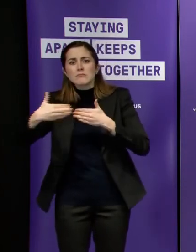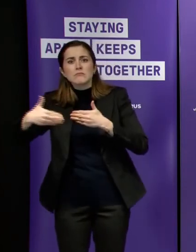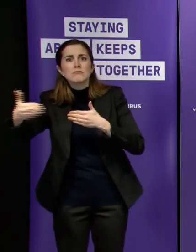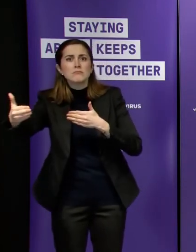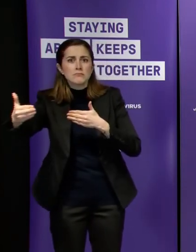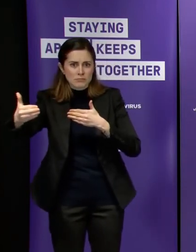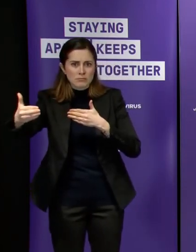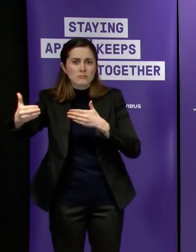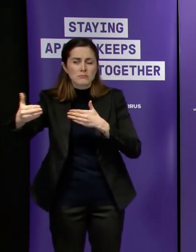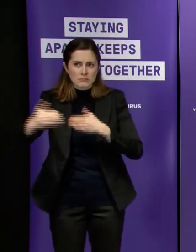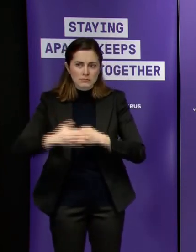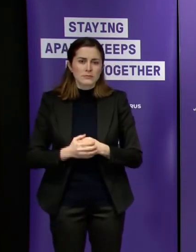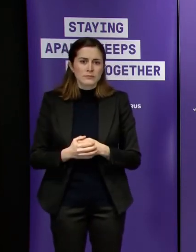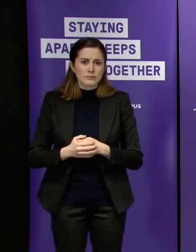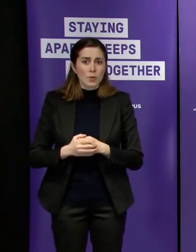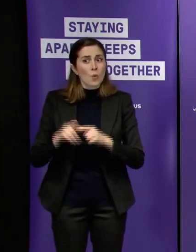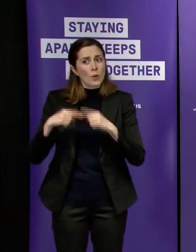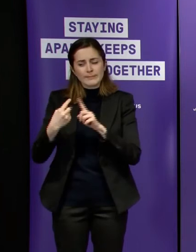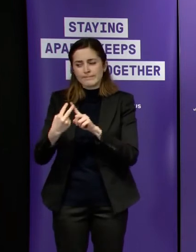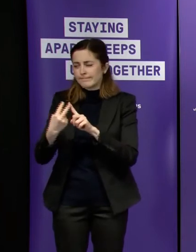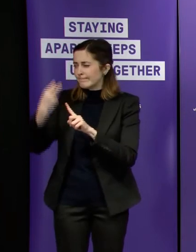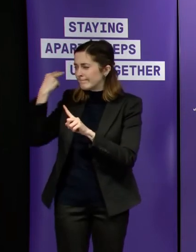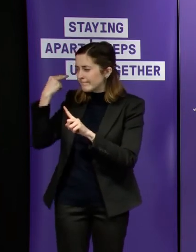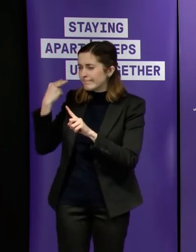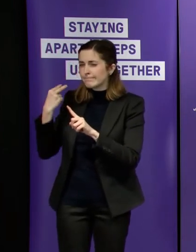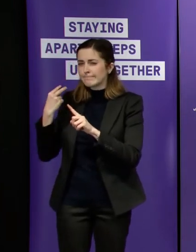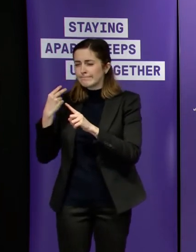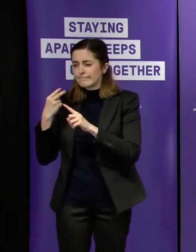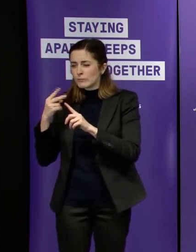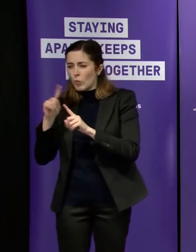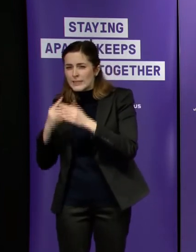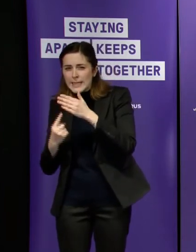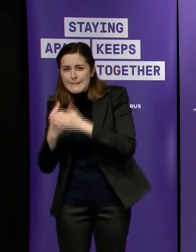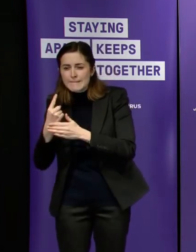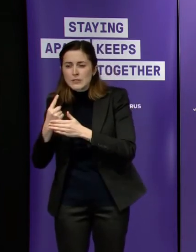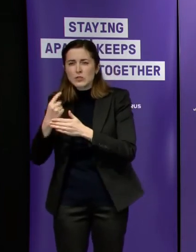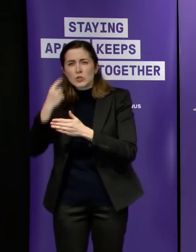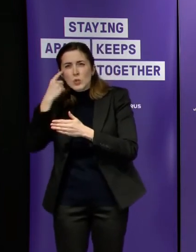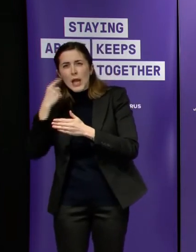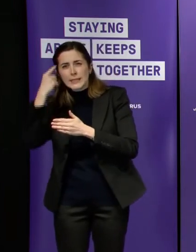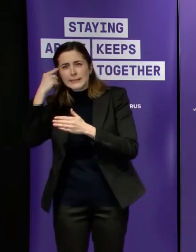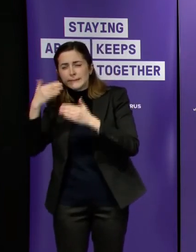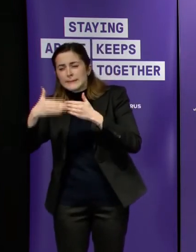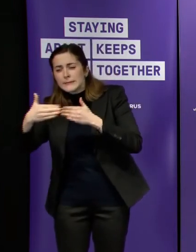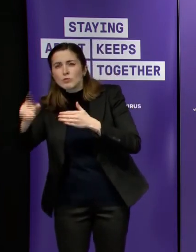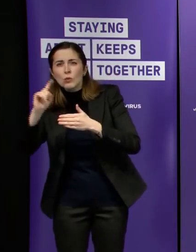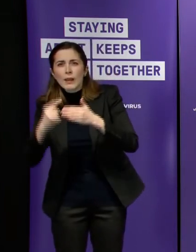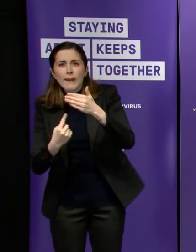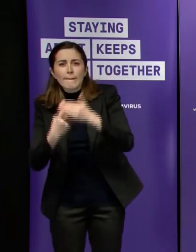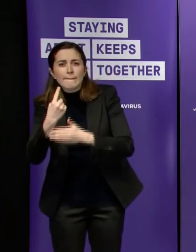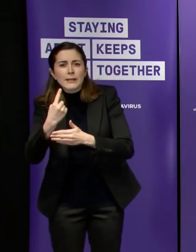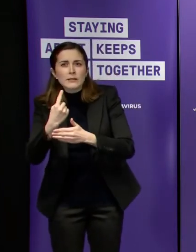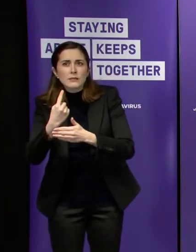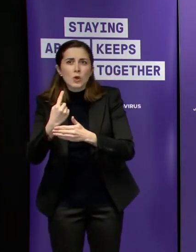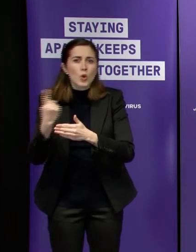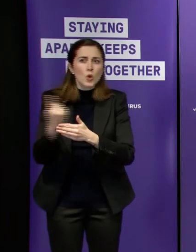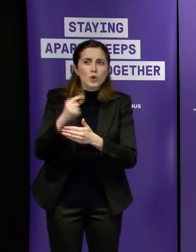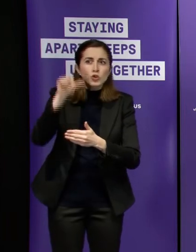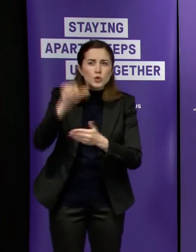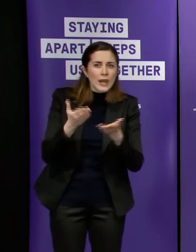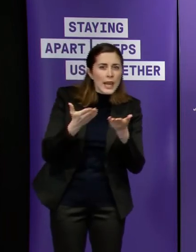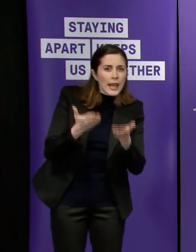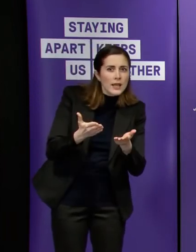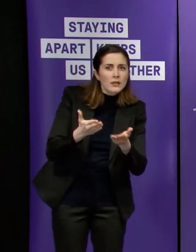insights and some further case studies and we'll seek some uh different treatment for those for whom this is